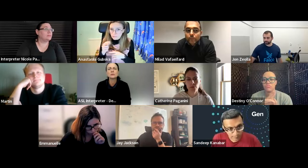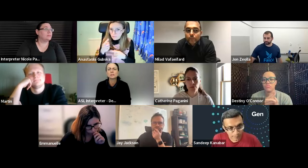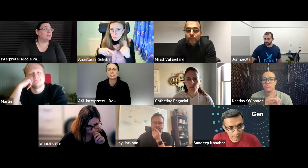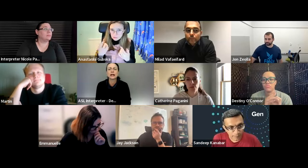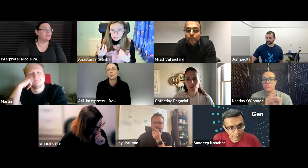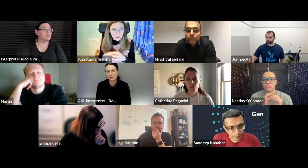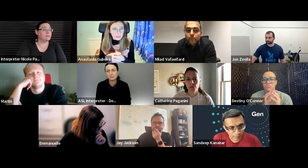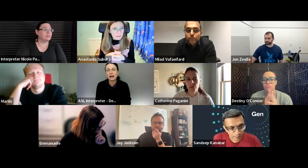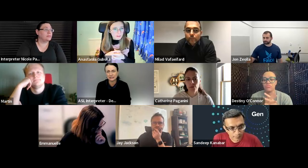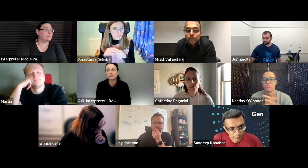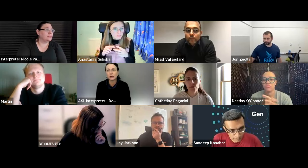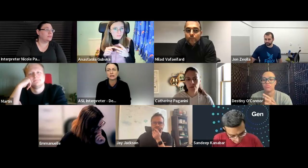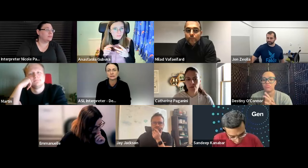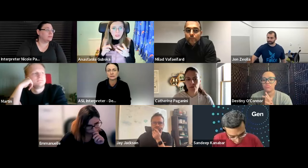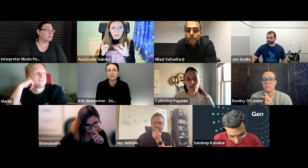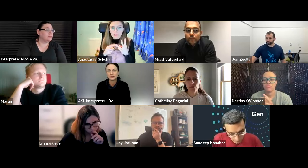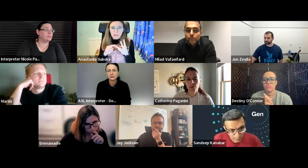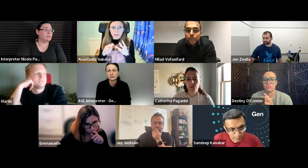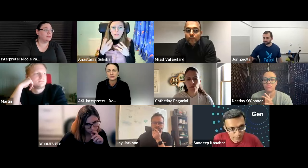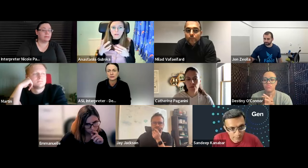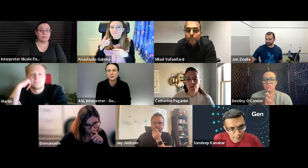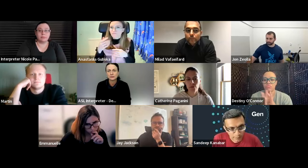and deciding what is best for us